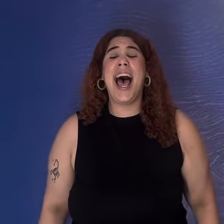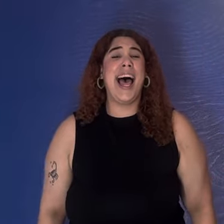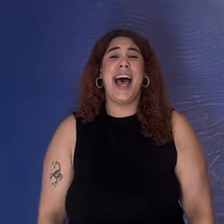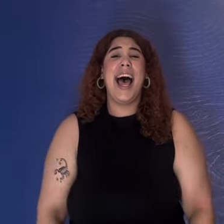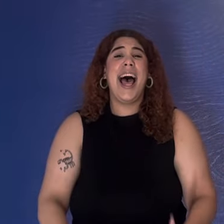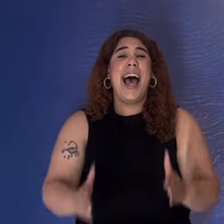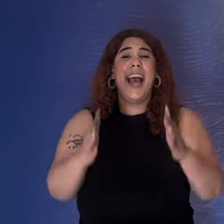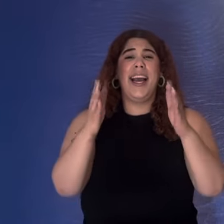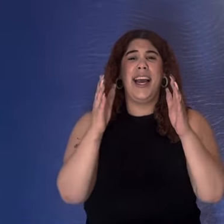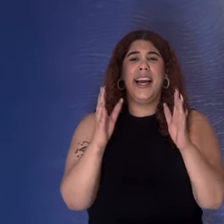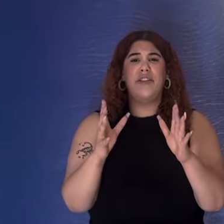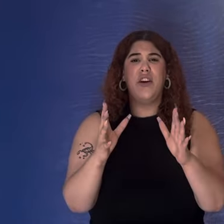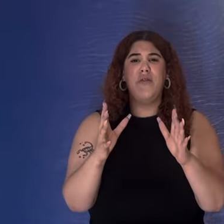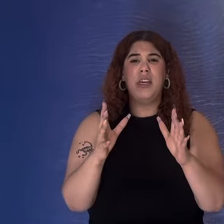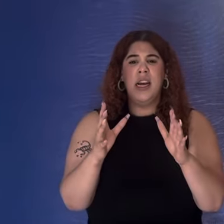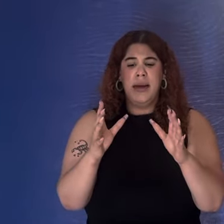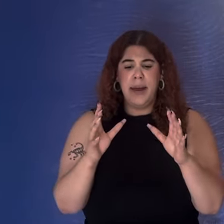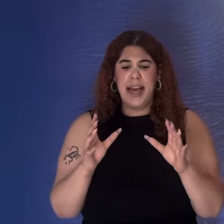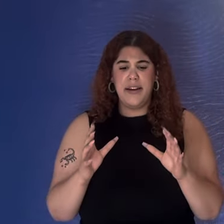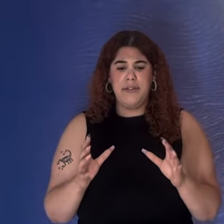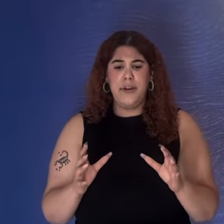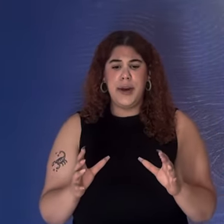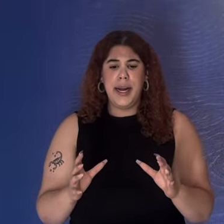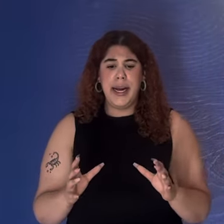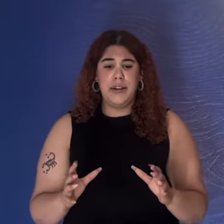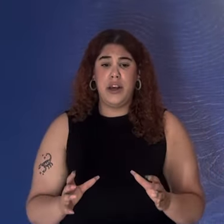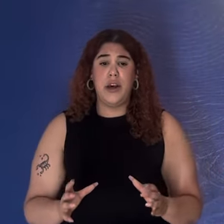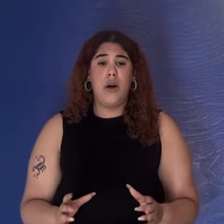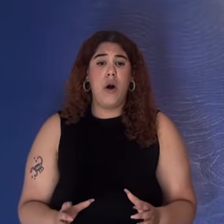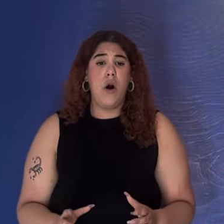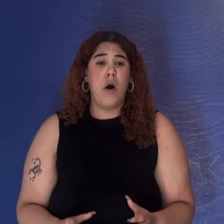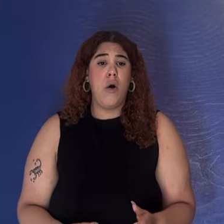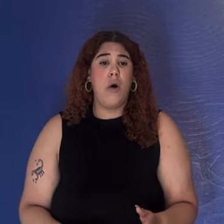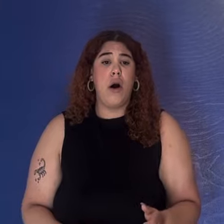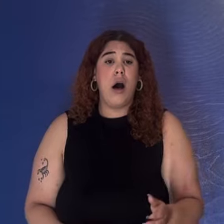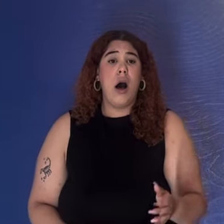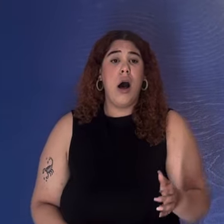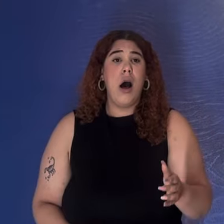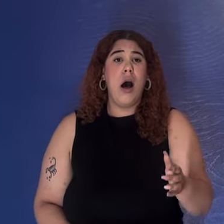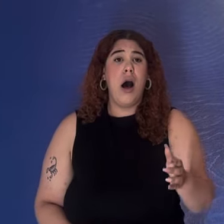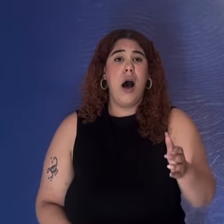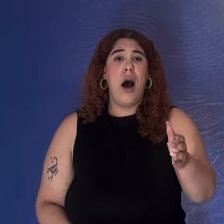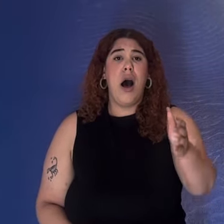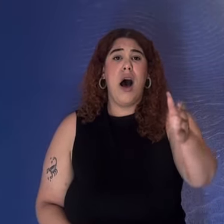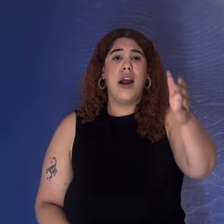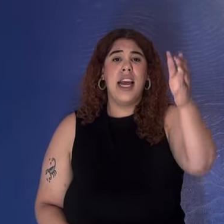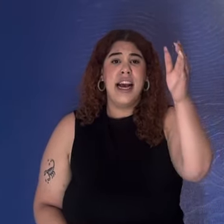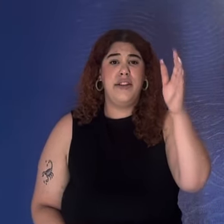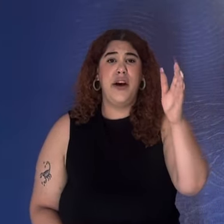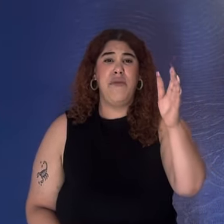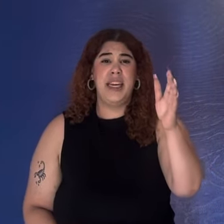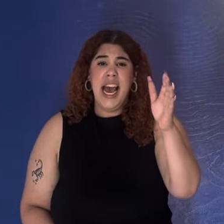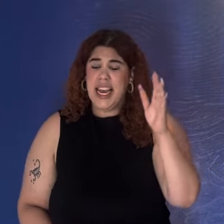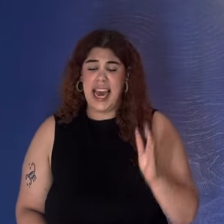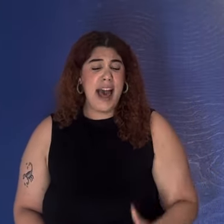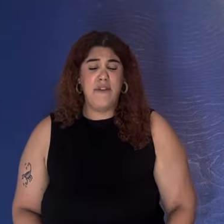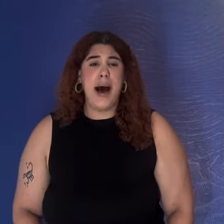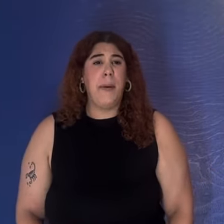Don't be afraid to go on Don't give up,